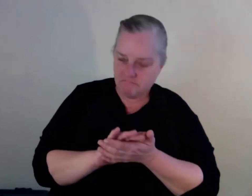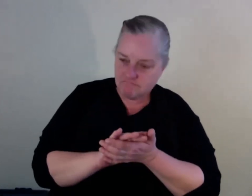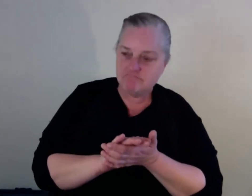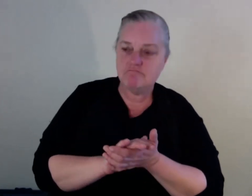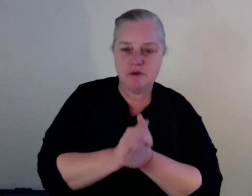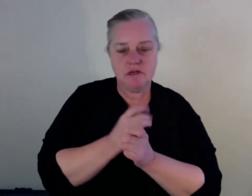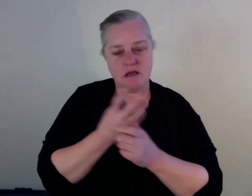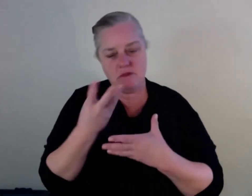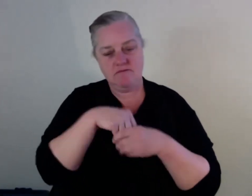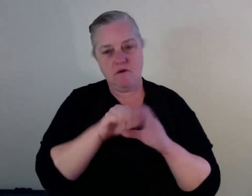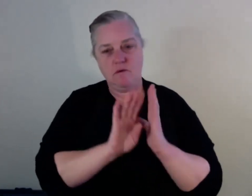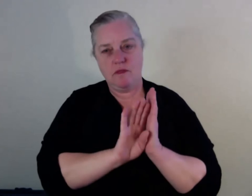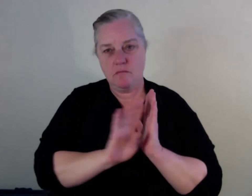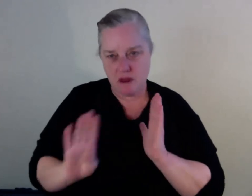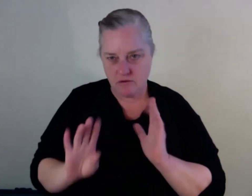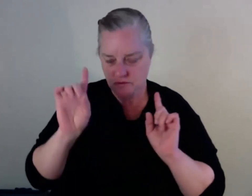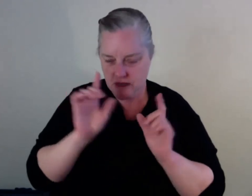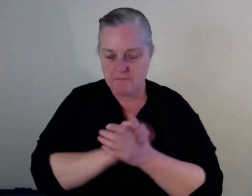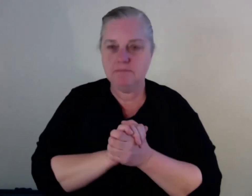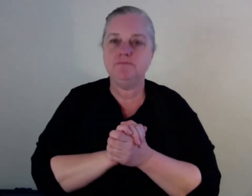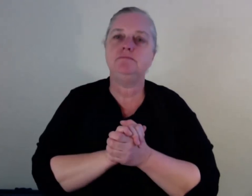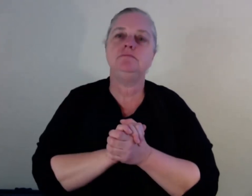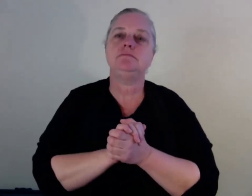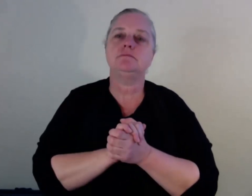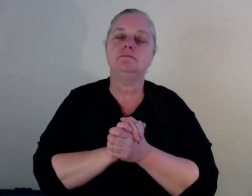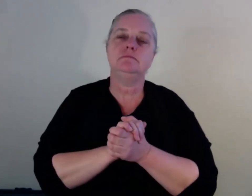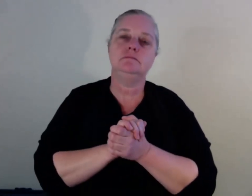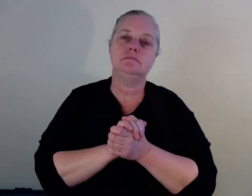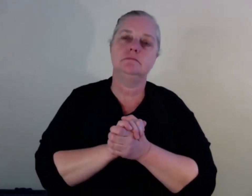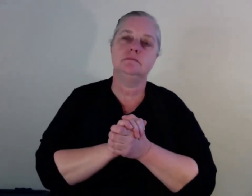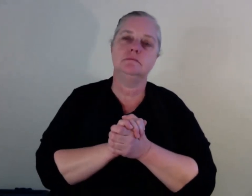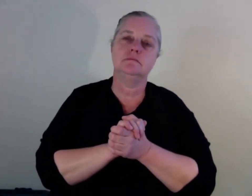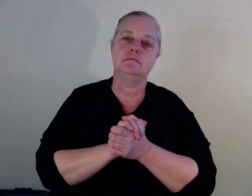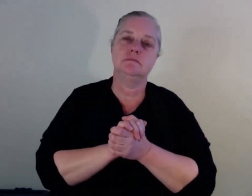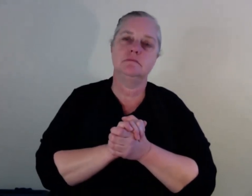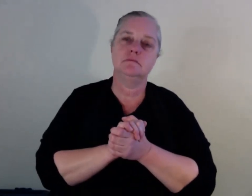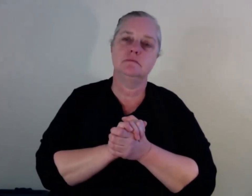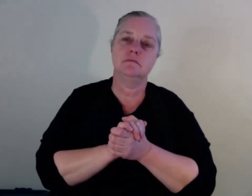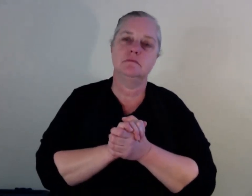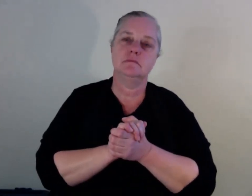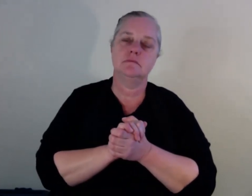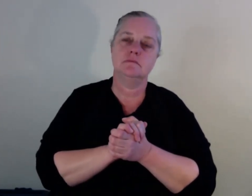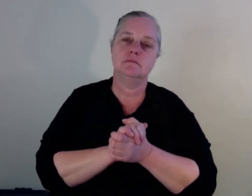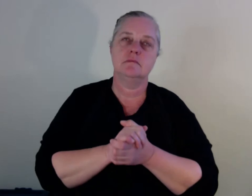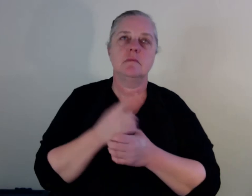Look, I guess, I guess where, what I was thinking about in terms of my community